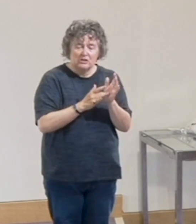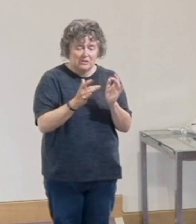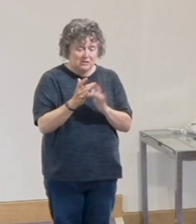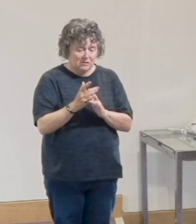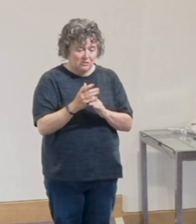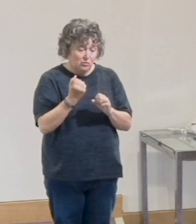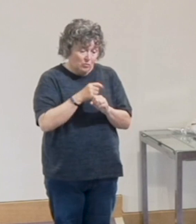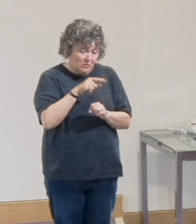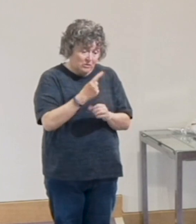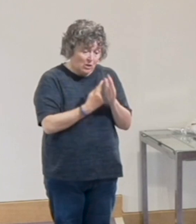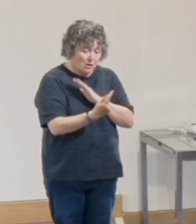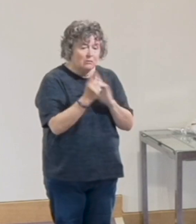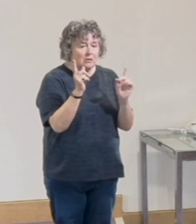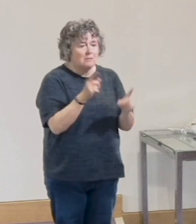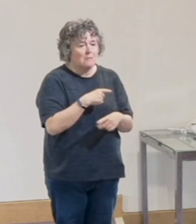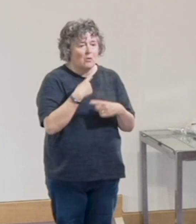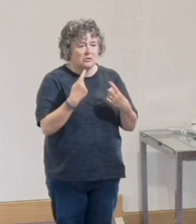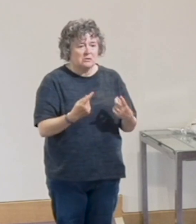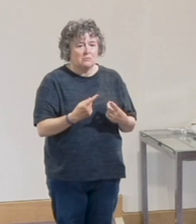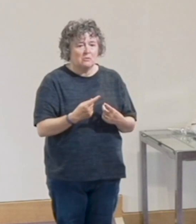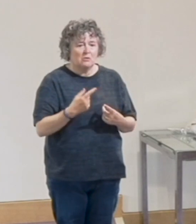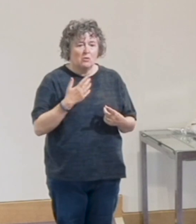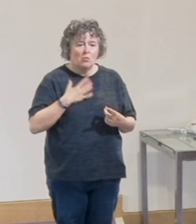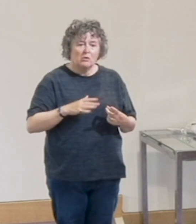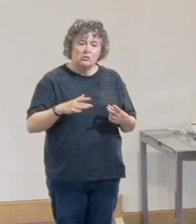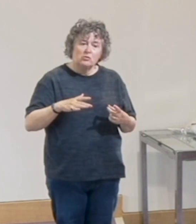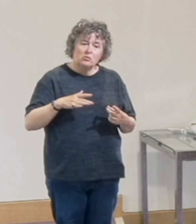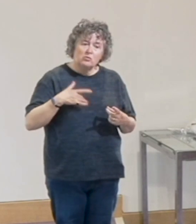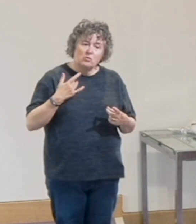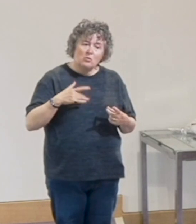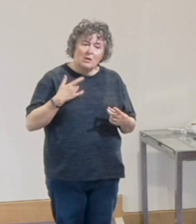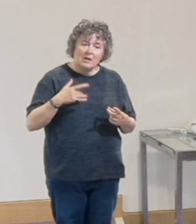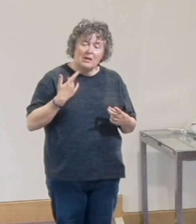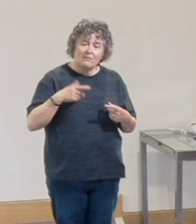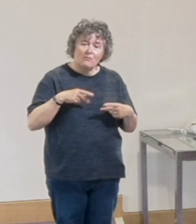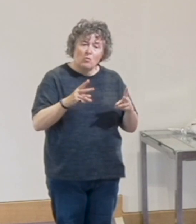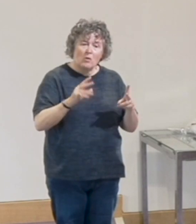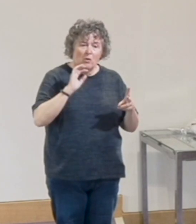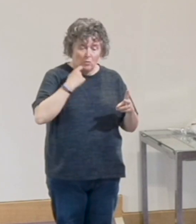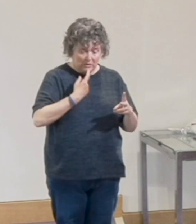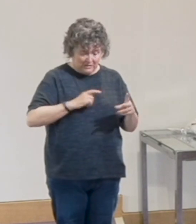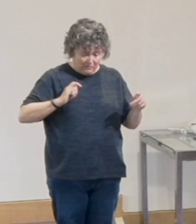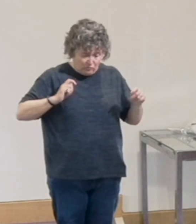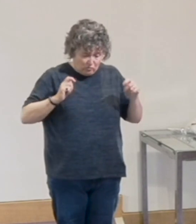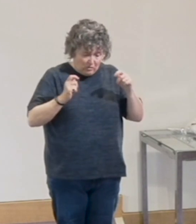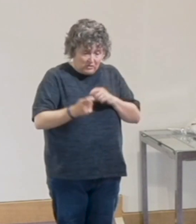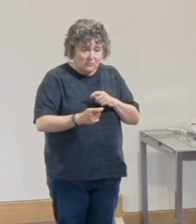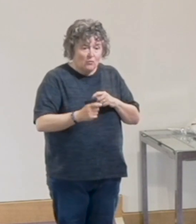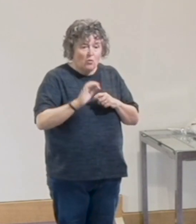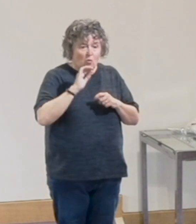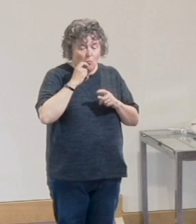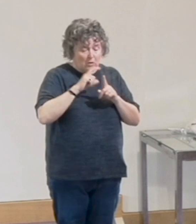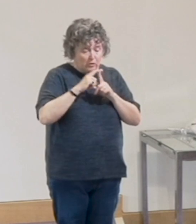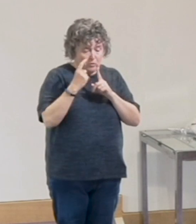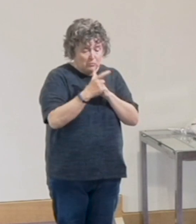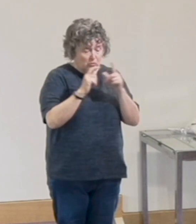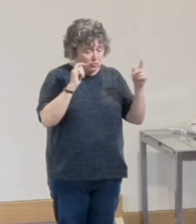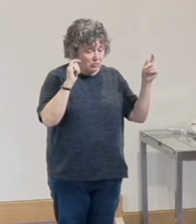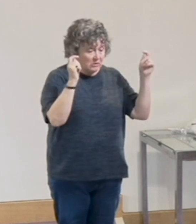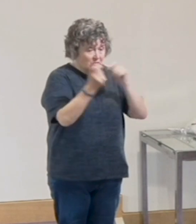do this on our own. If we want to live a life that can transform ourselves, that can transform those around us,